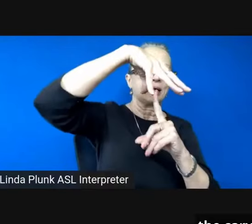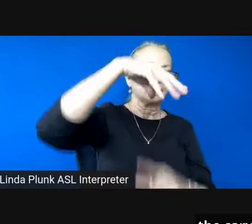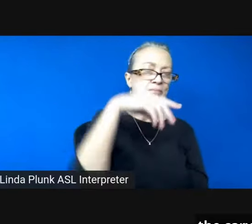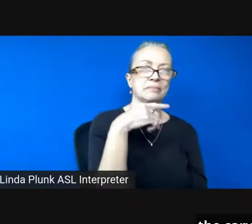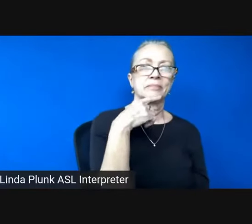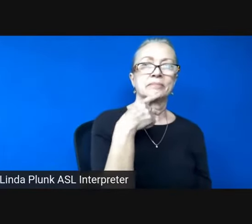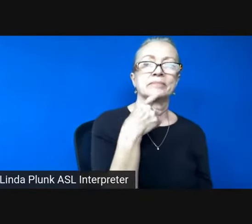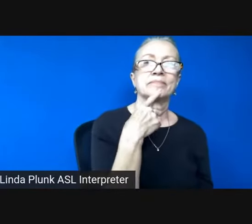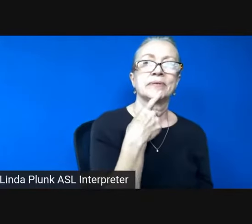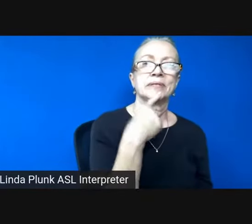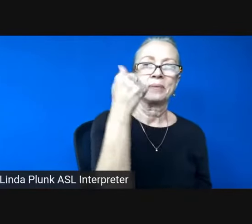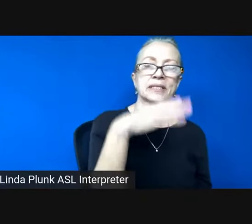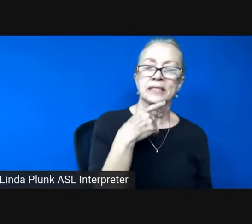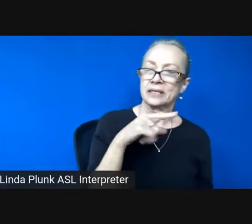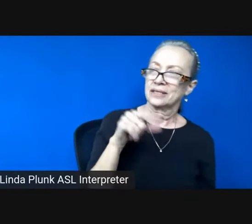hands